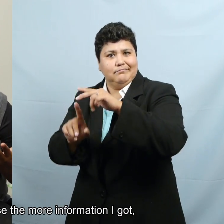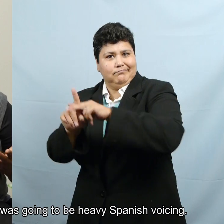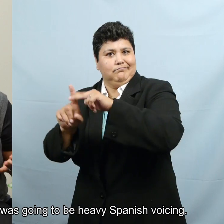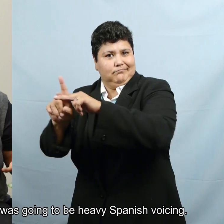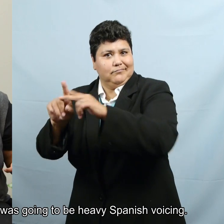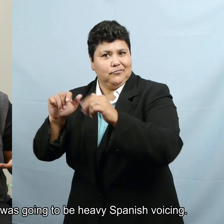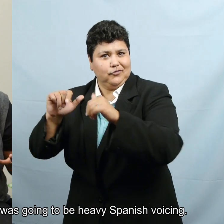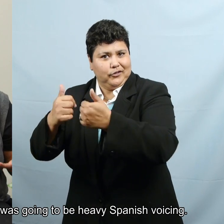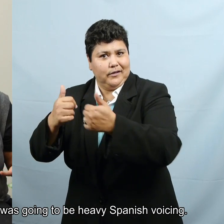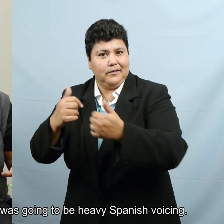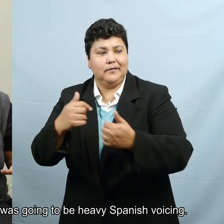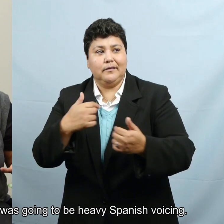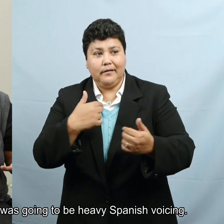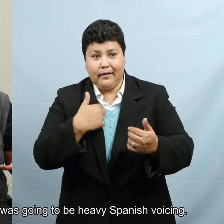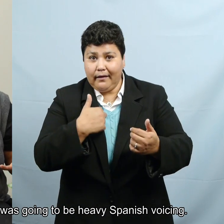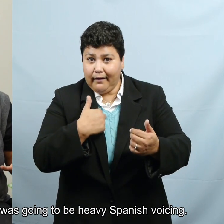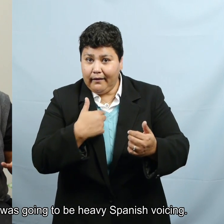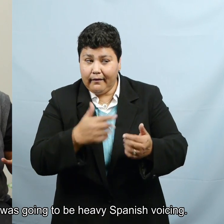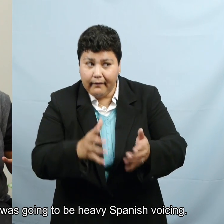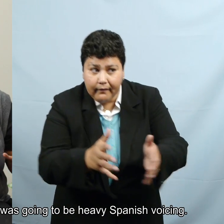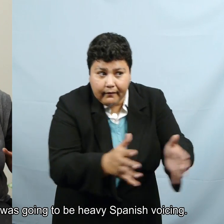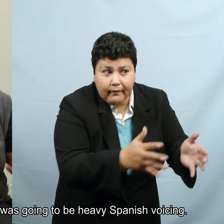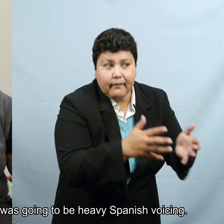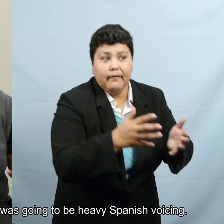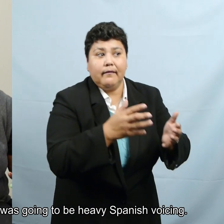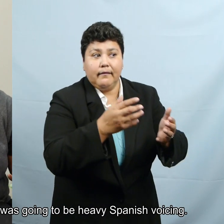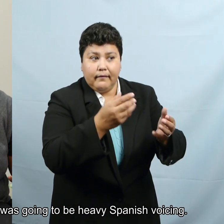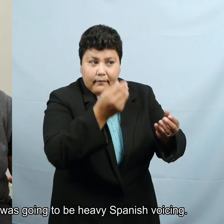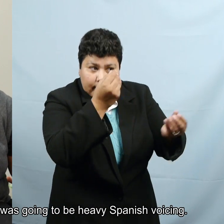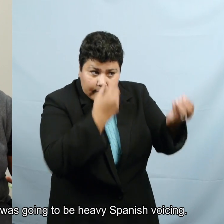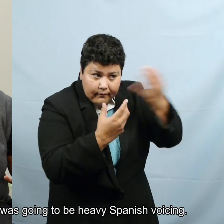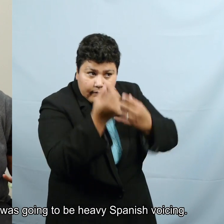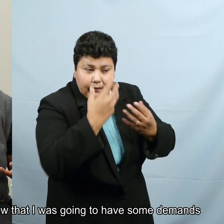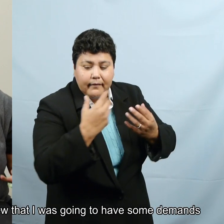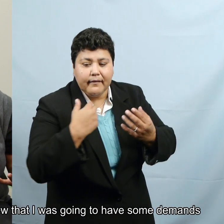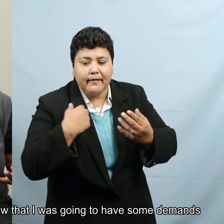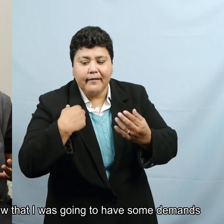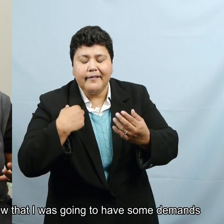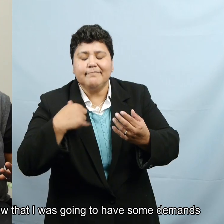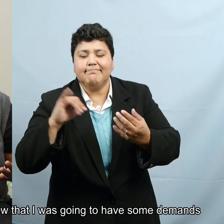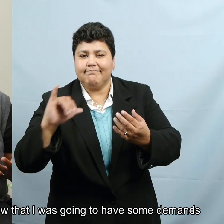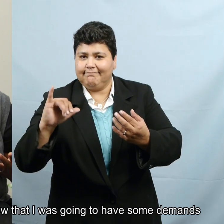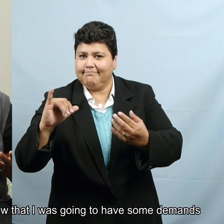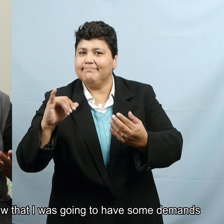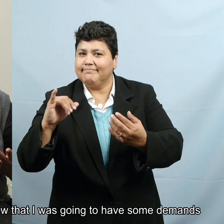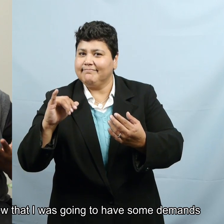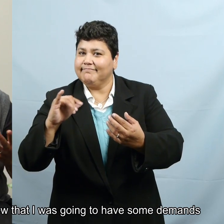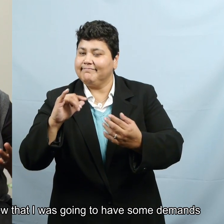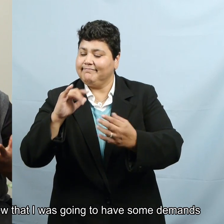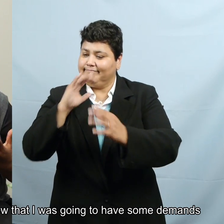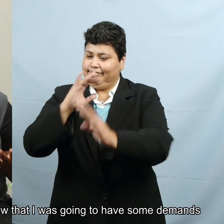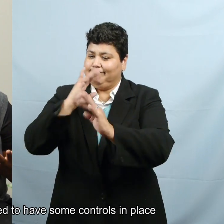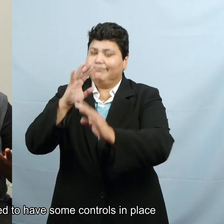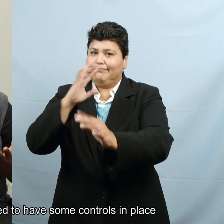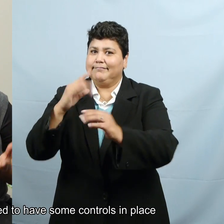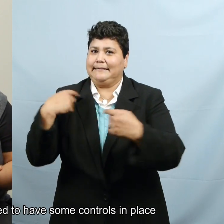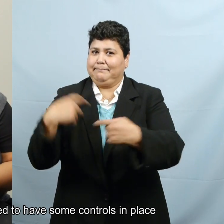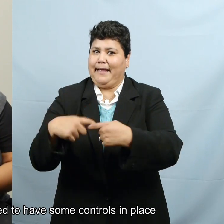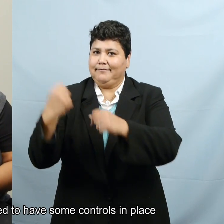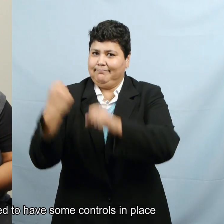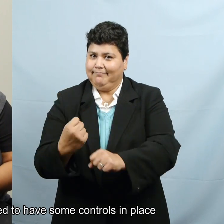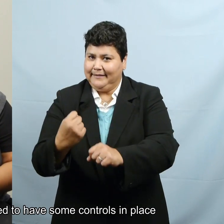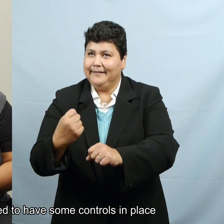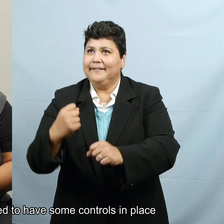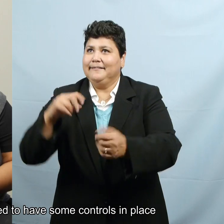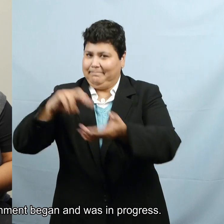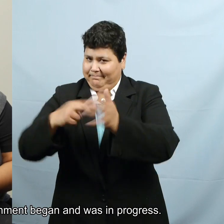information I got, it, it was clear that it was going to be heavy Spanish voicing. So immediately I knew that I would, it's going to have some demands, that I needed